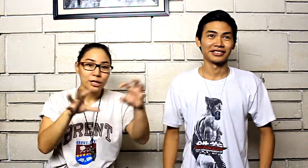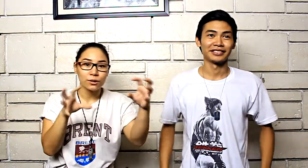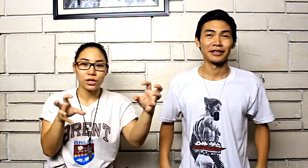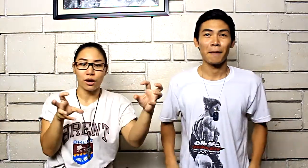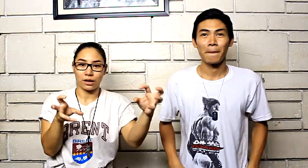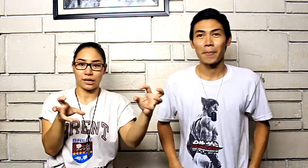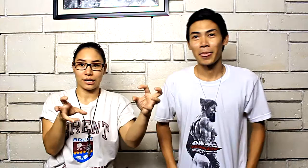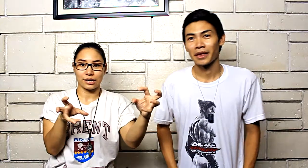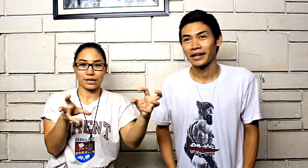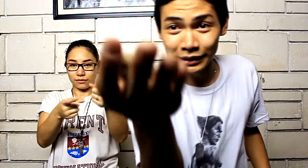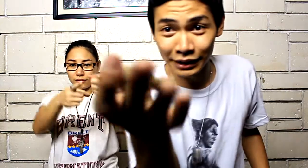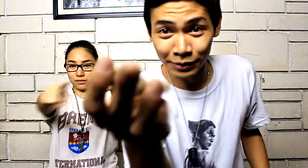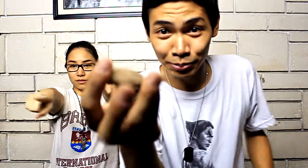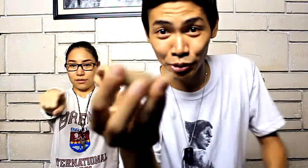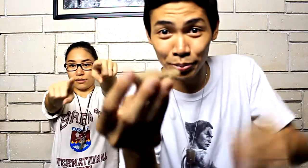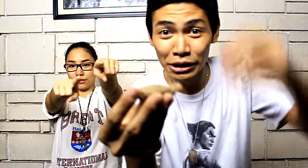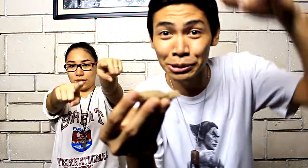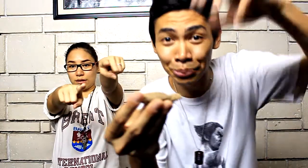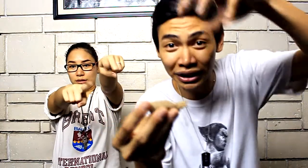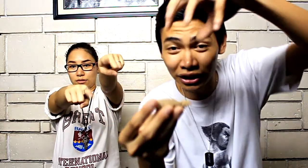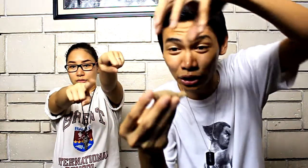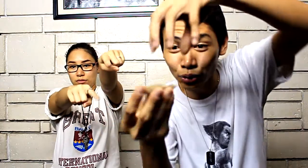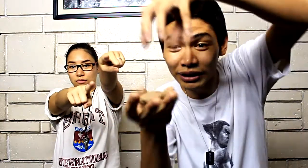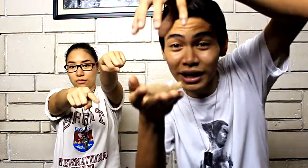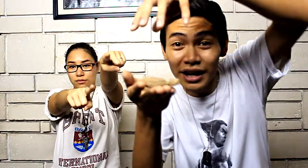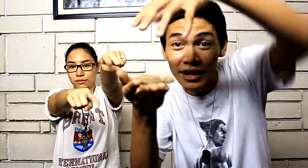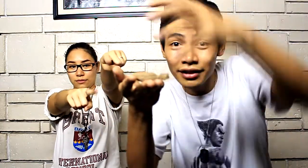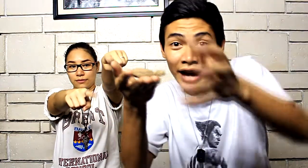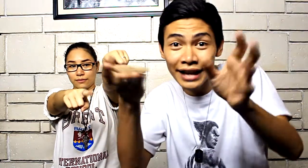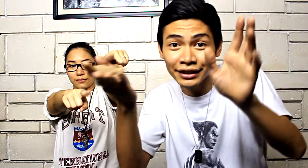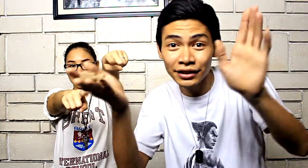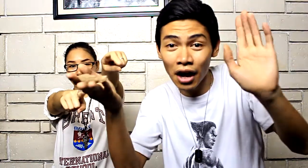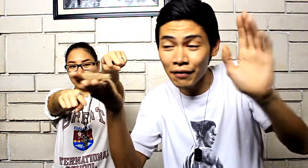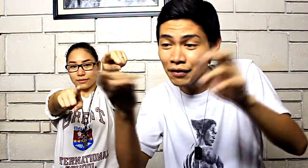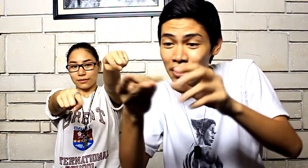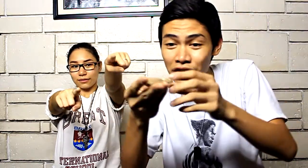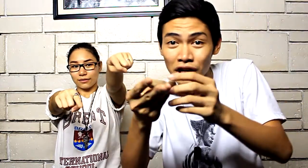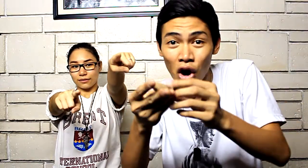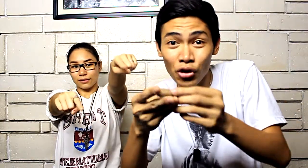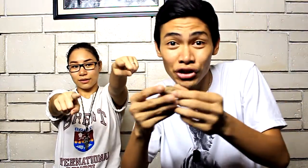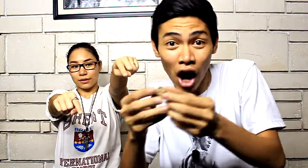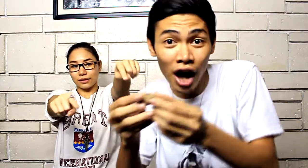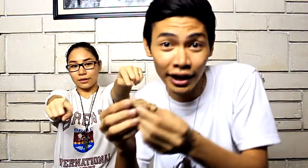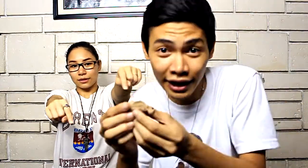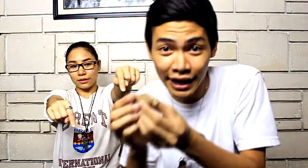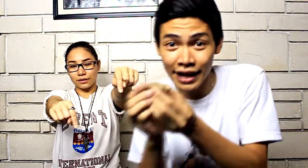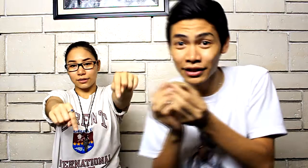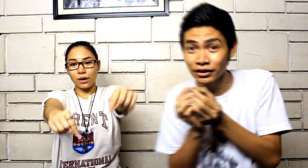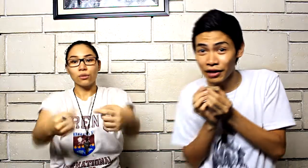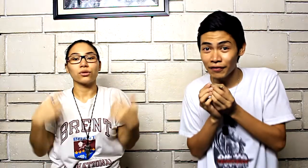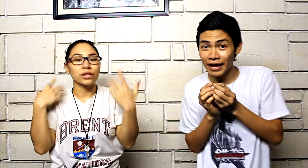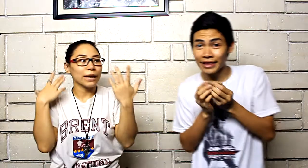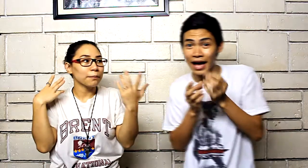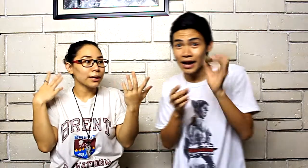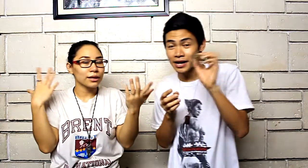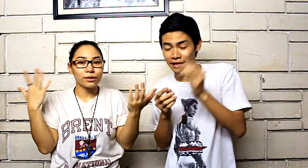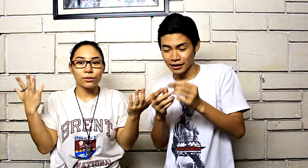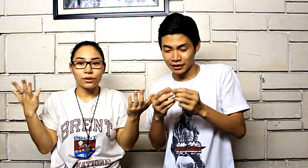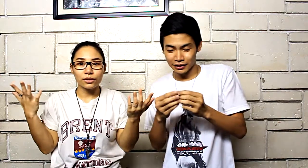into a chocolate this poop sprinkled with nice stuff you know chocolate and stuff like that it into a